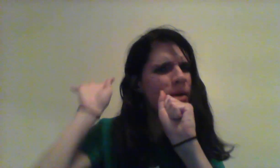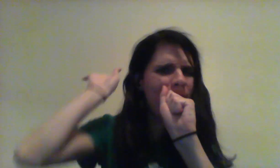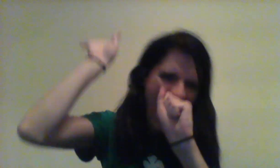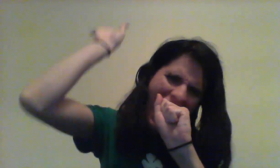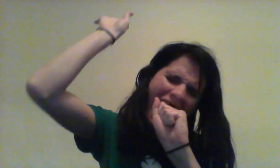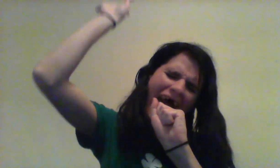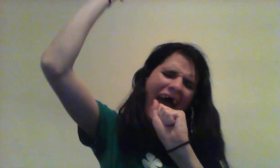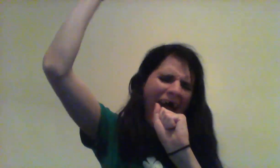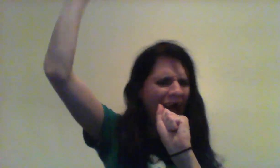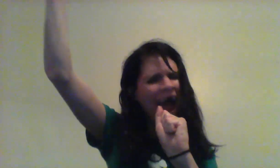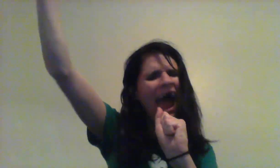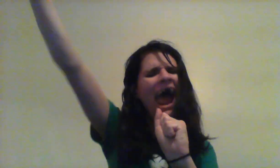made